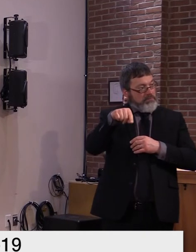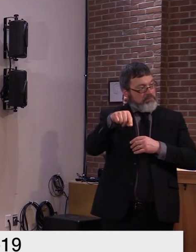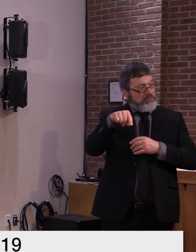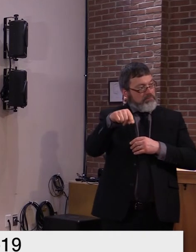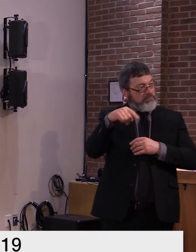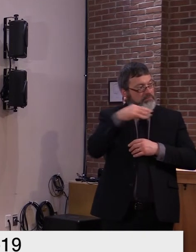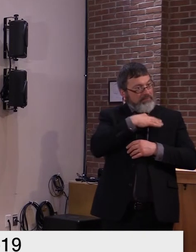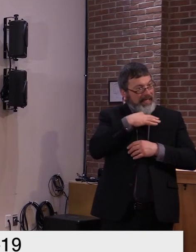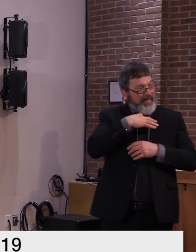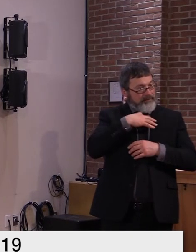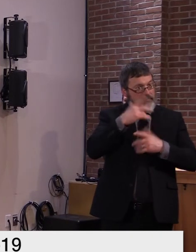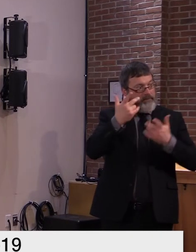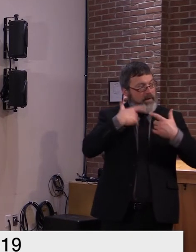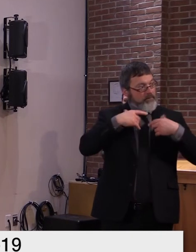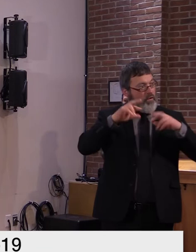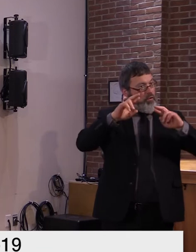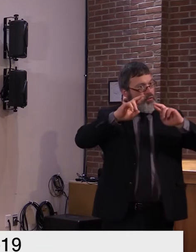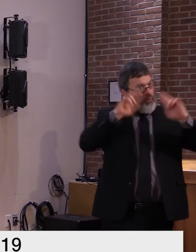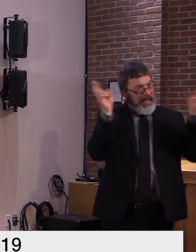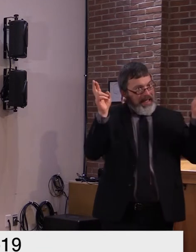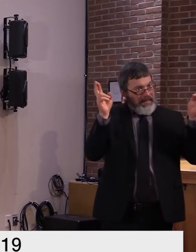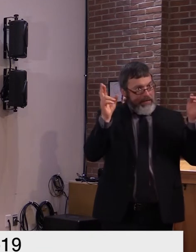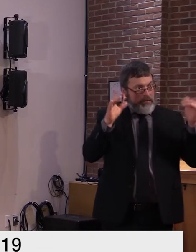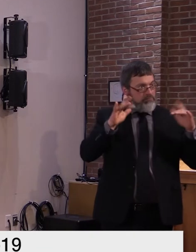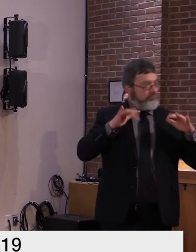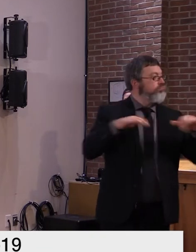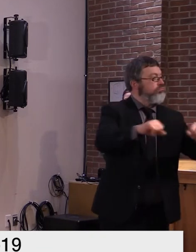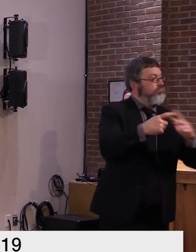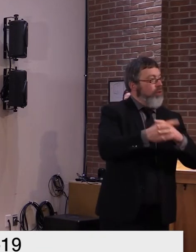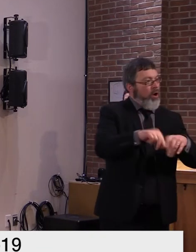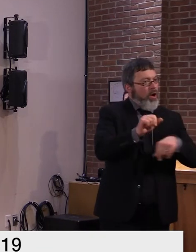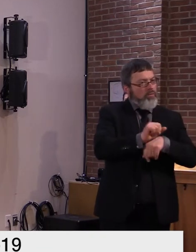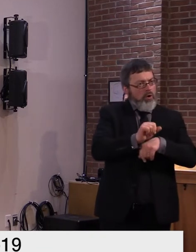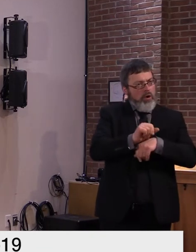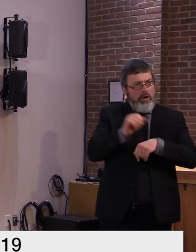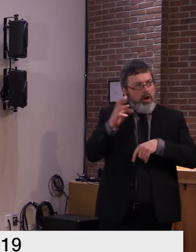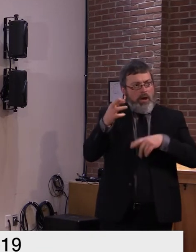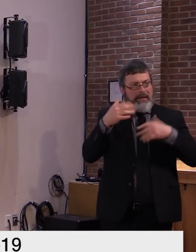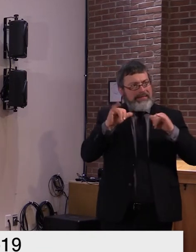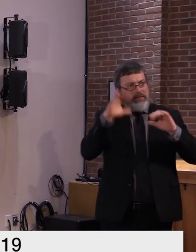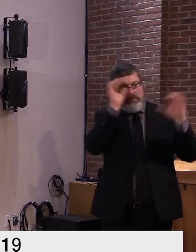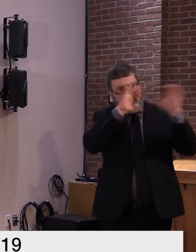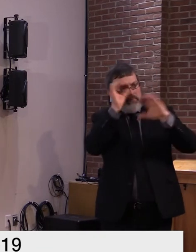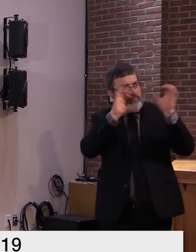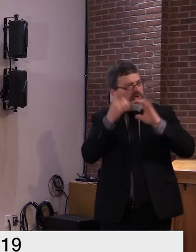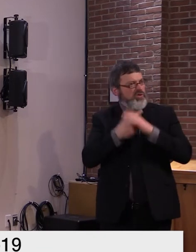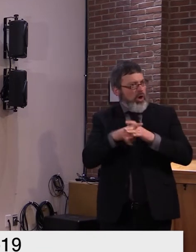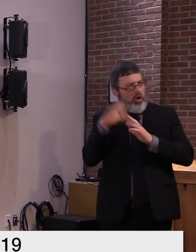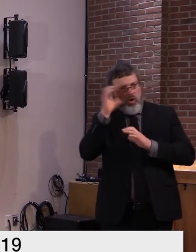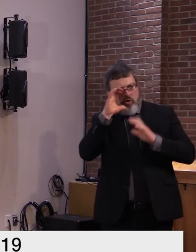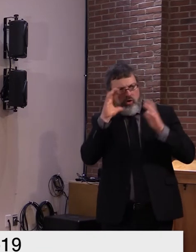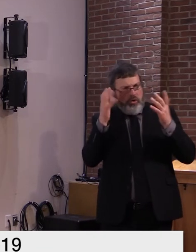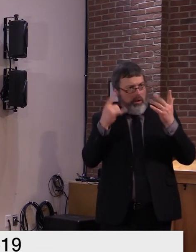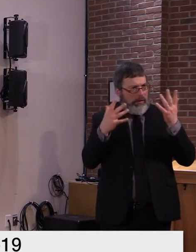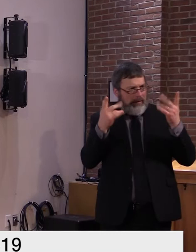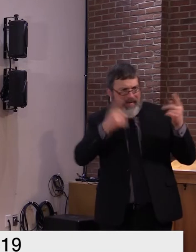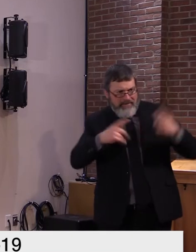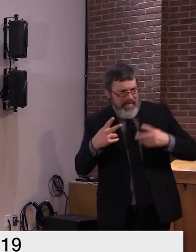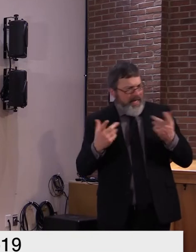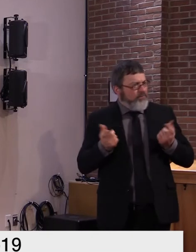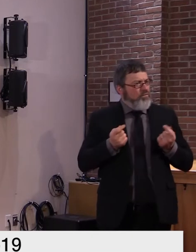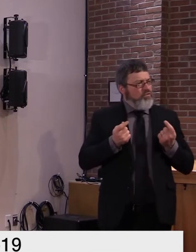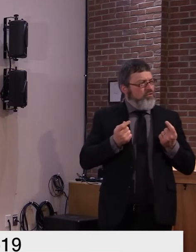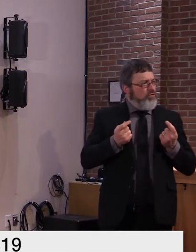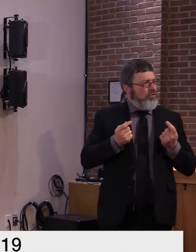in the hiring process for those positions they have 20 right now they can activate immediately um we are hiring some